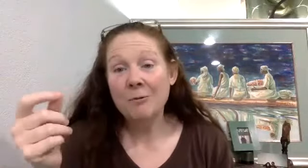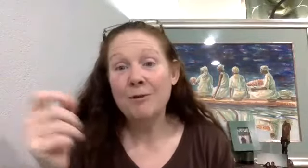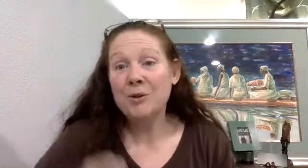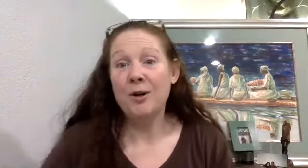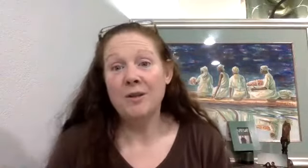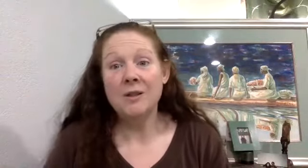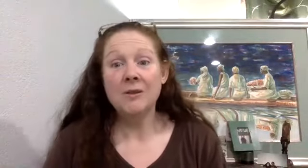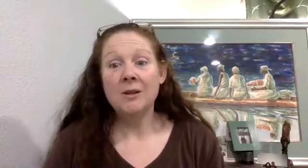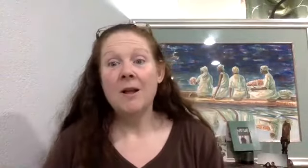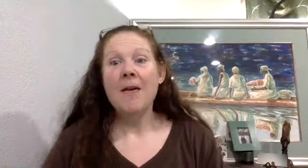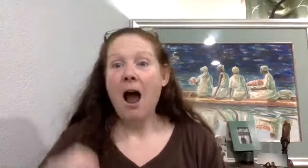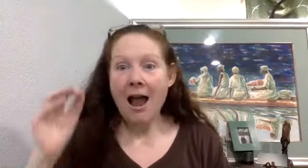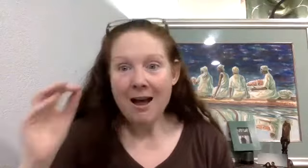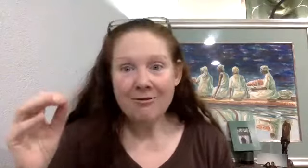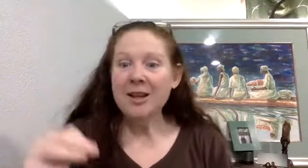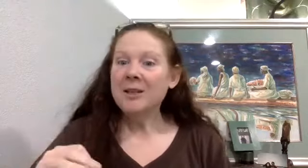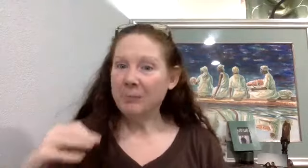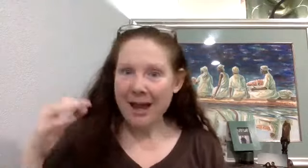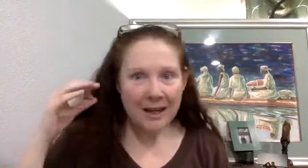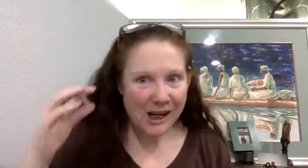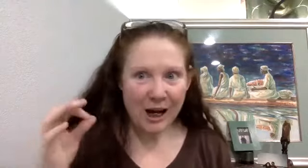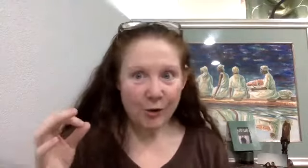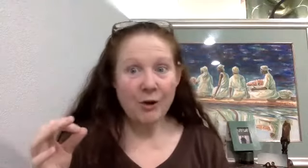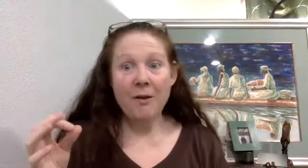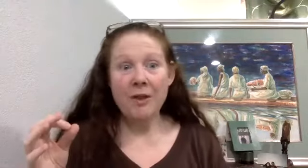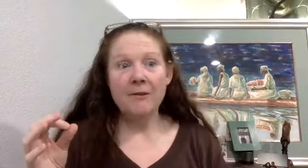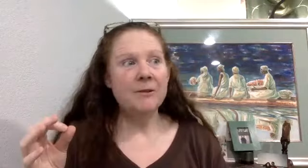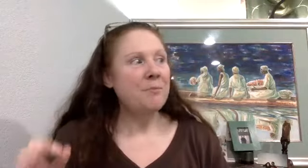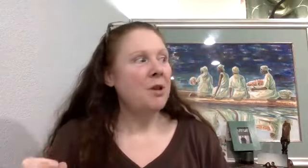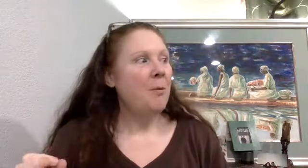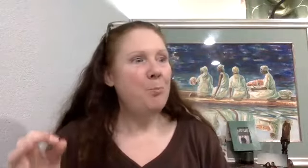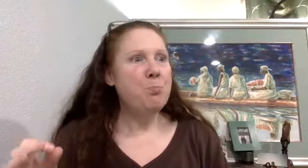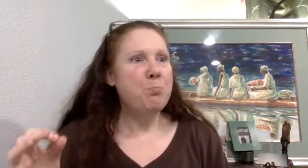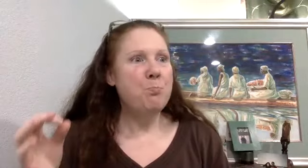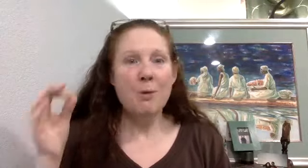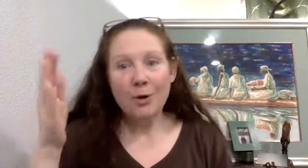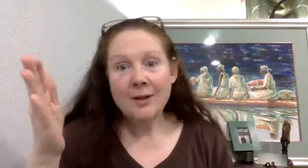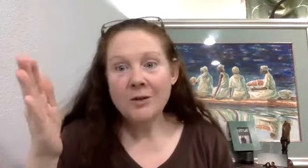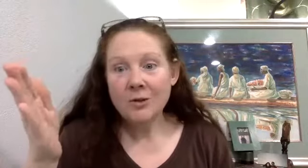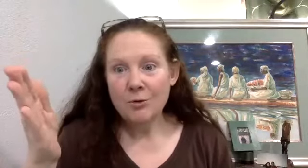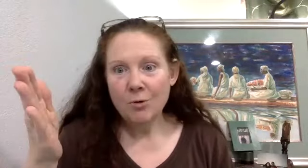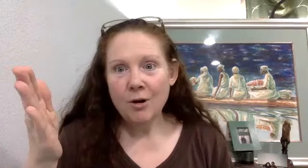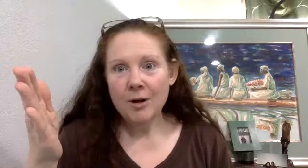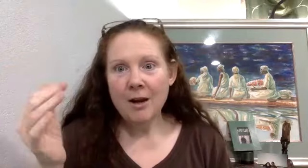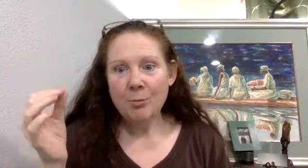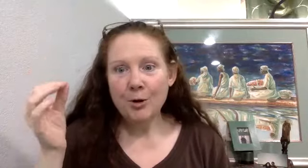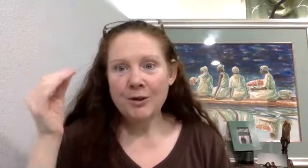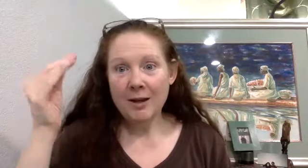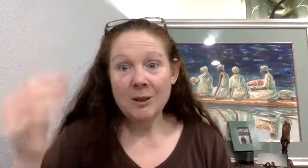reverse Parkinson's. I have spent years on this. The person has to do the work and the person has to